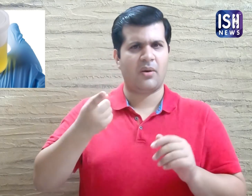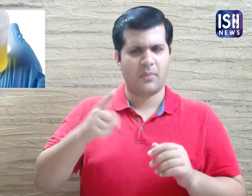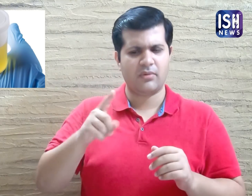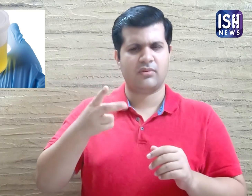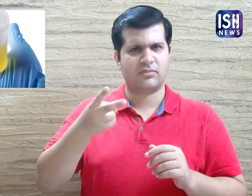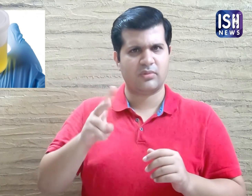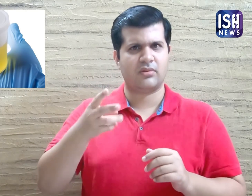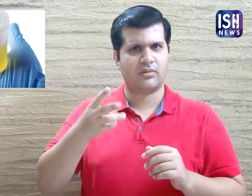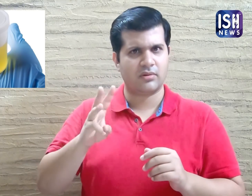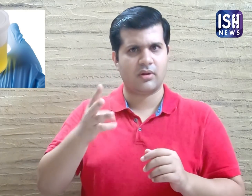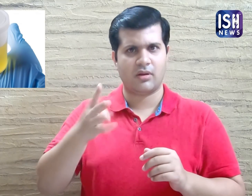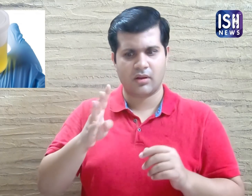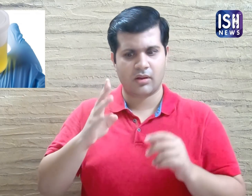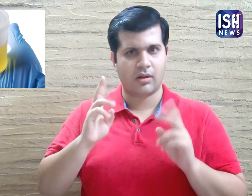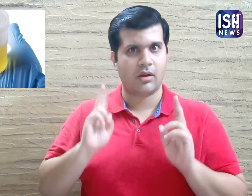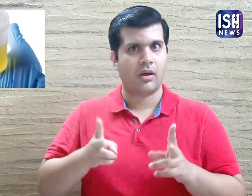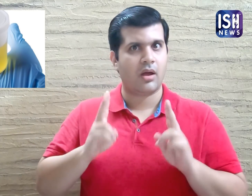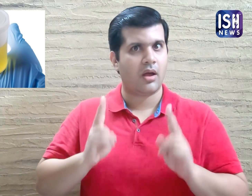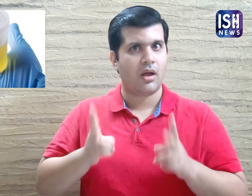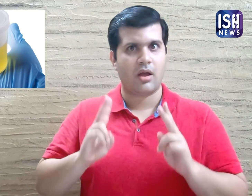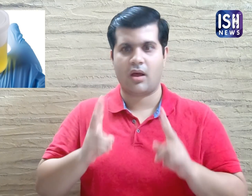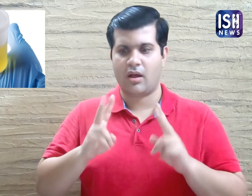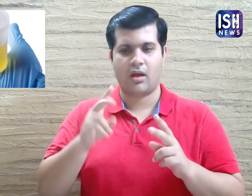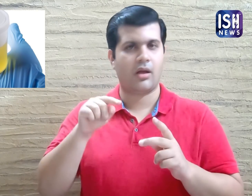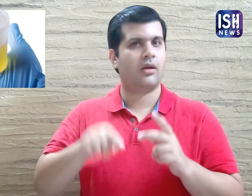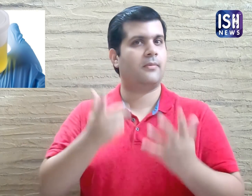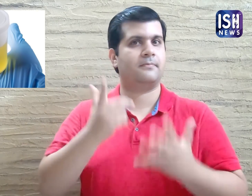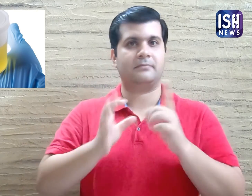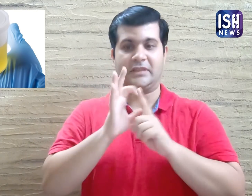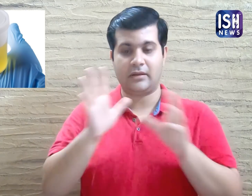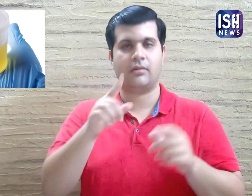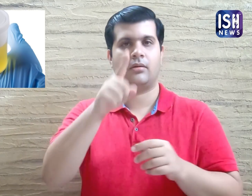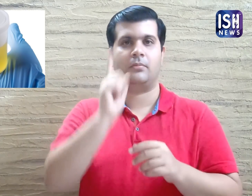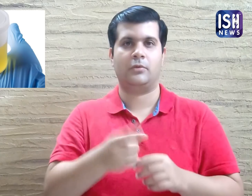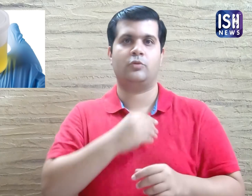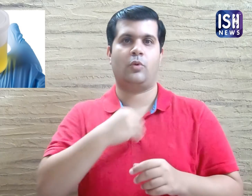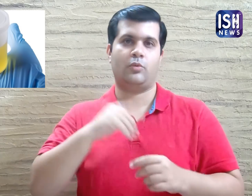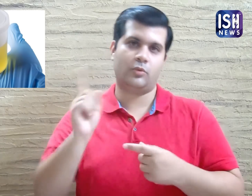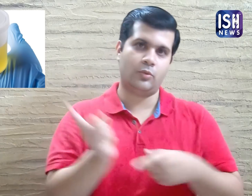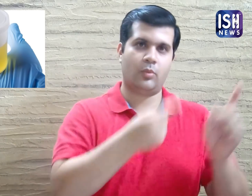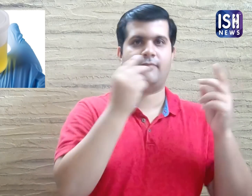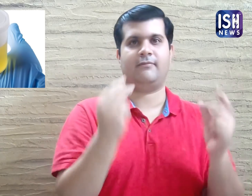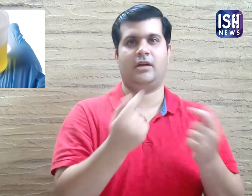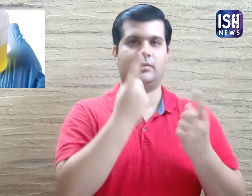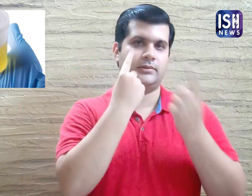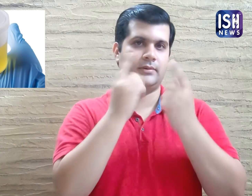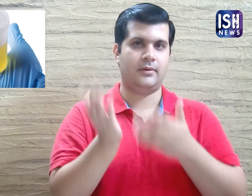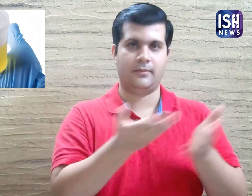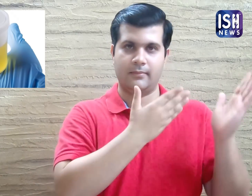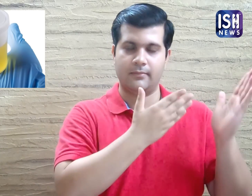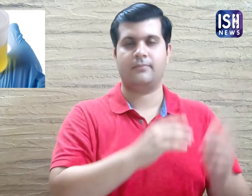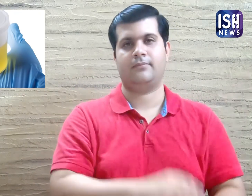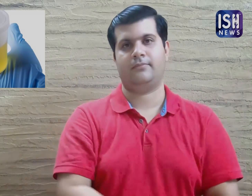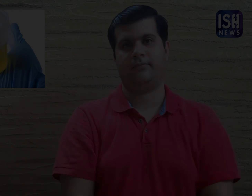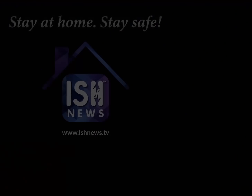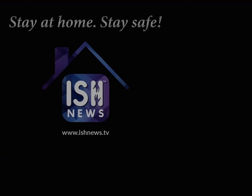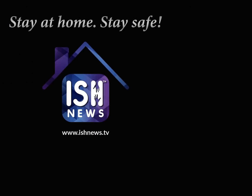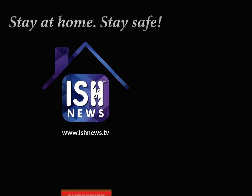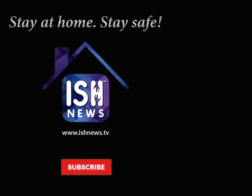And doesn't return to normal in 2-3 days, please consult your doctor. video. 22.